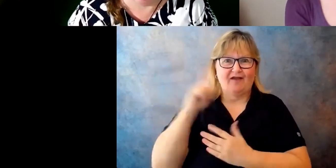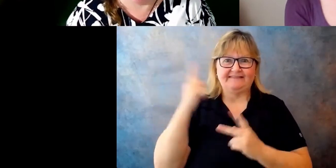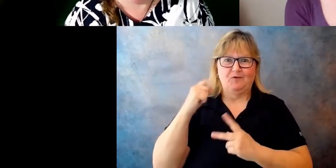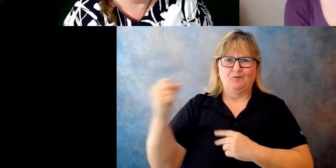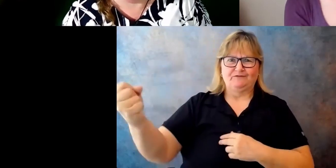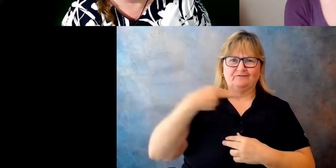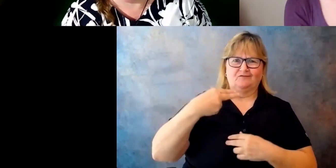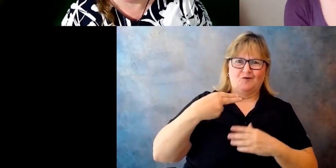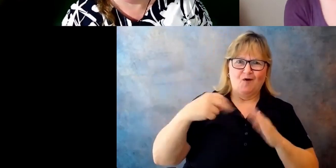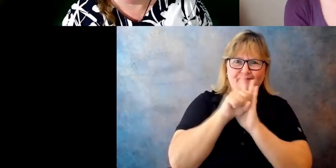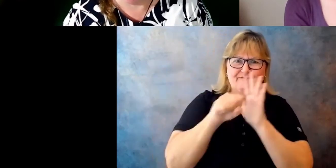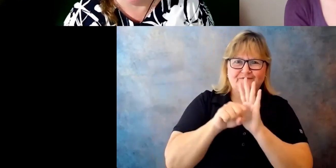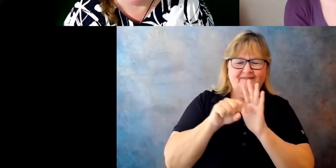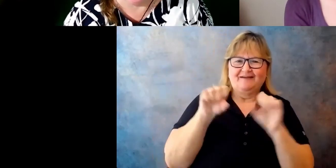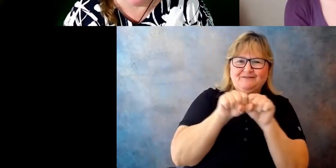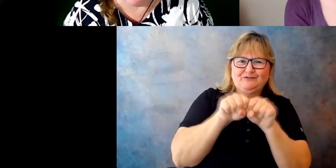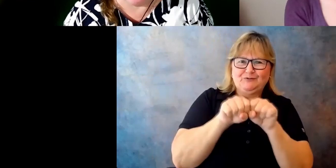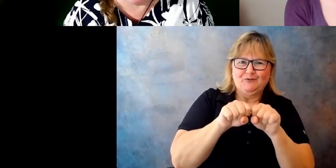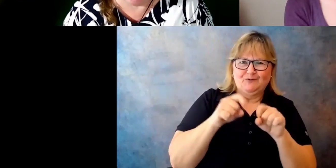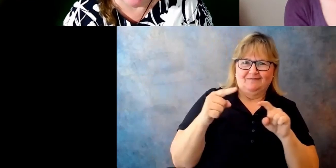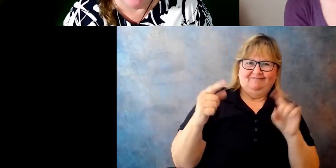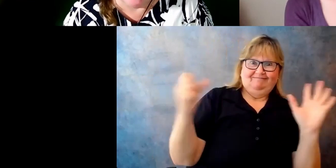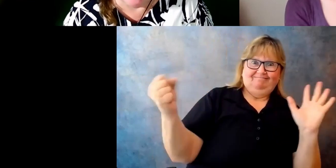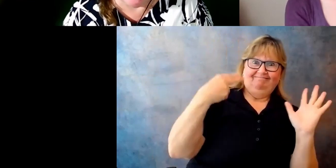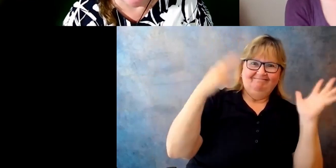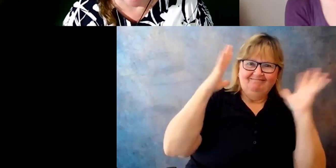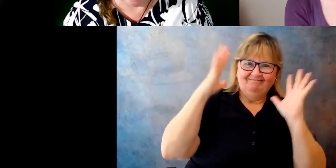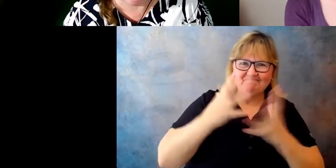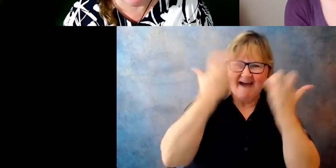I'll never bring that up again at a disability conference, but